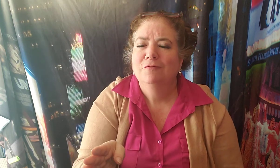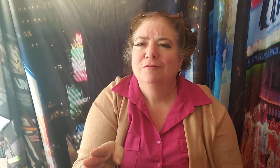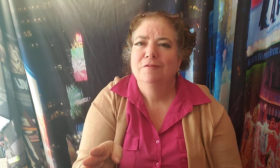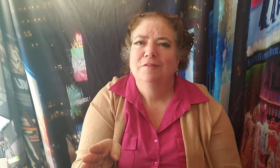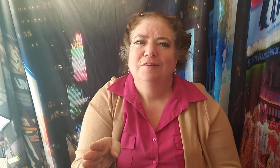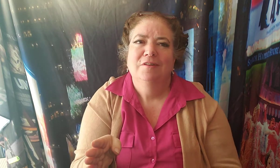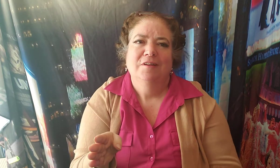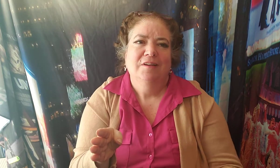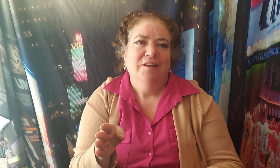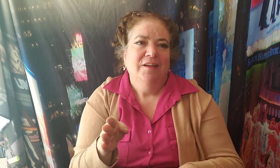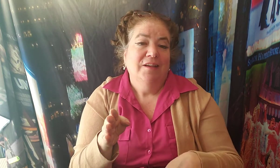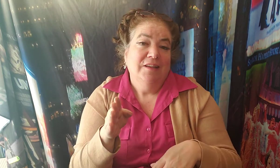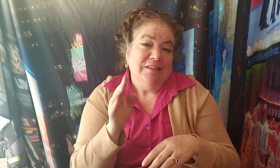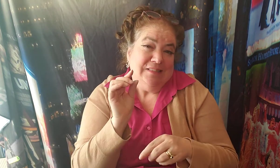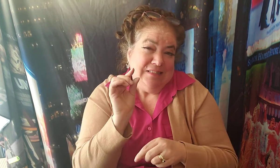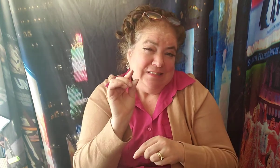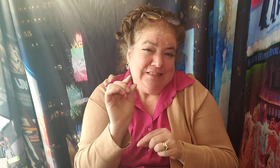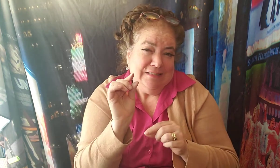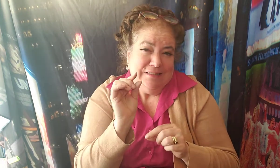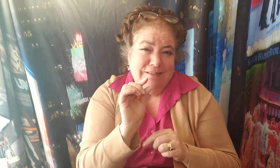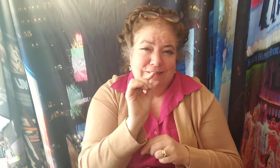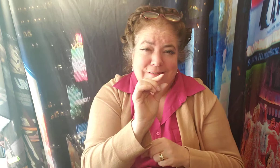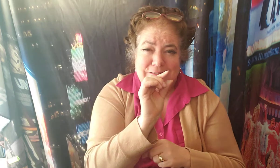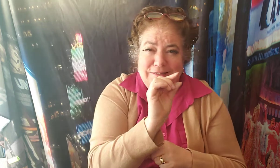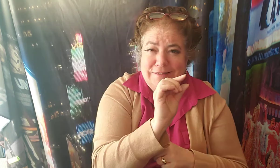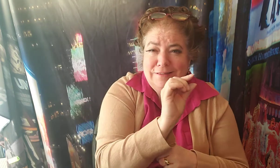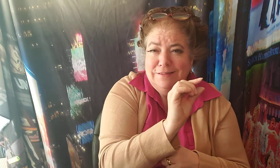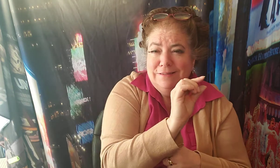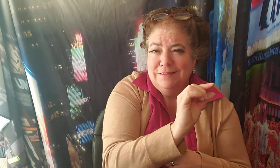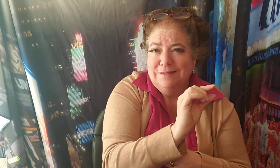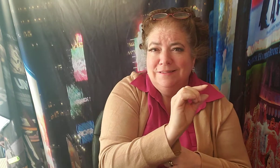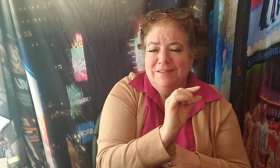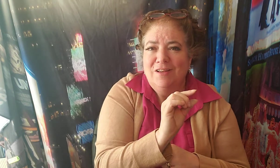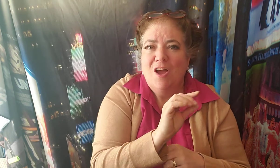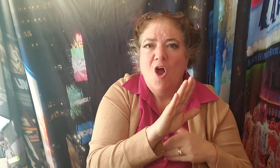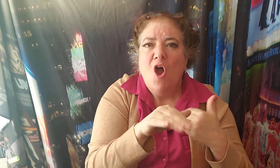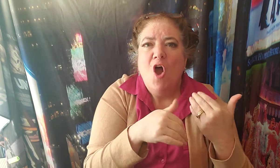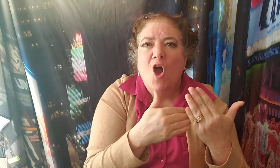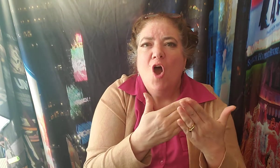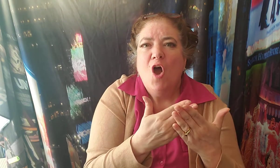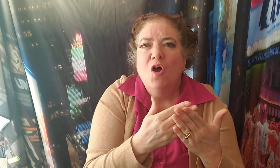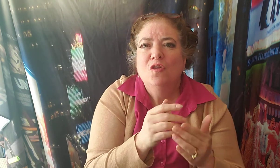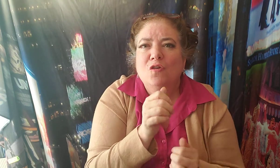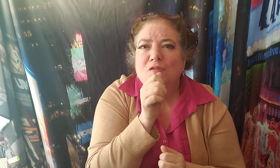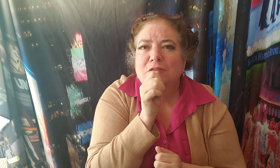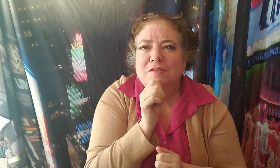And the simple secret of the love